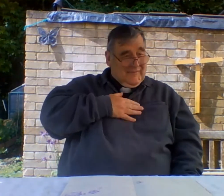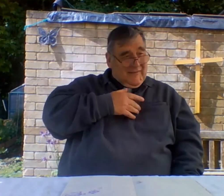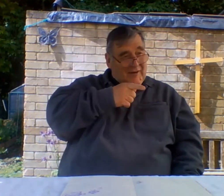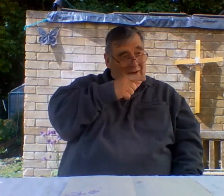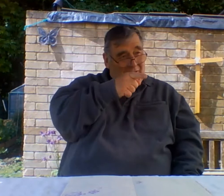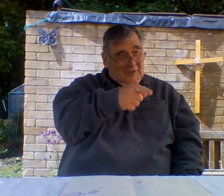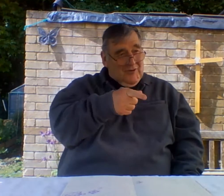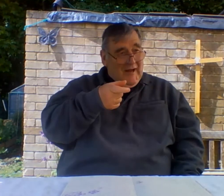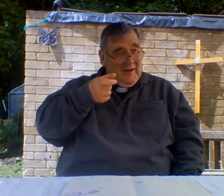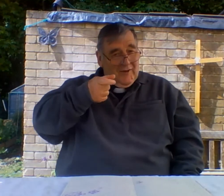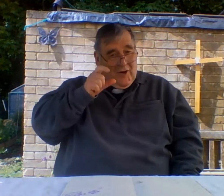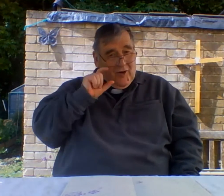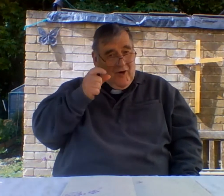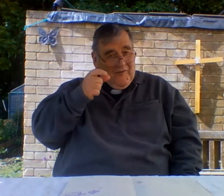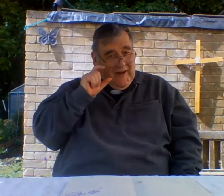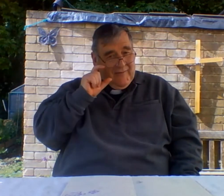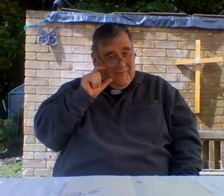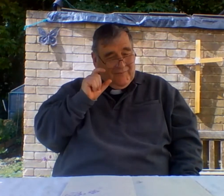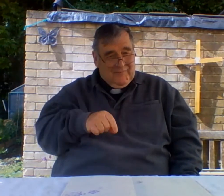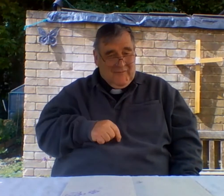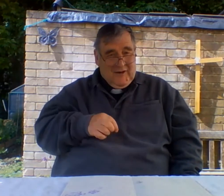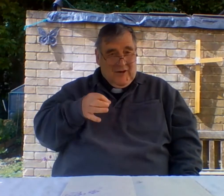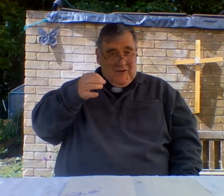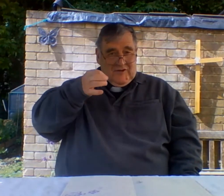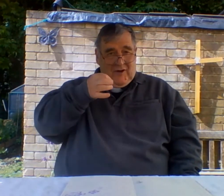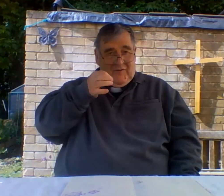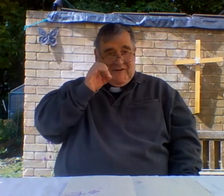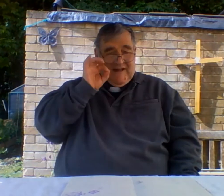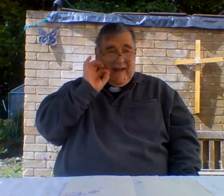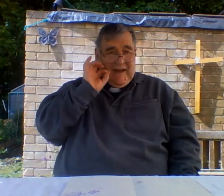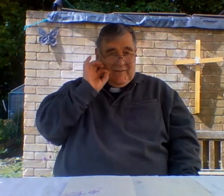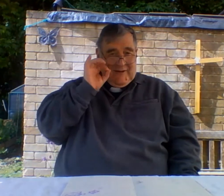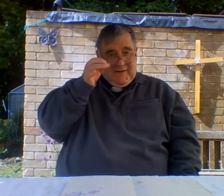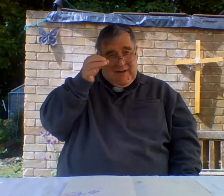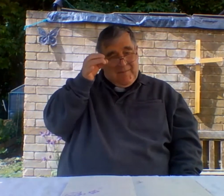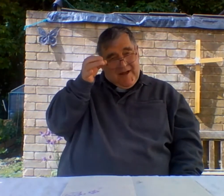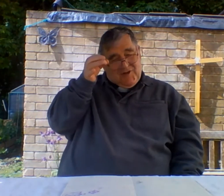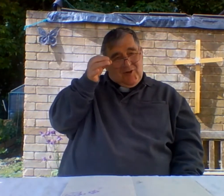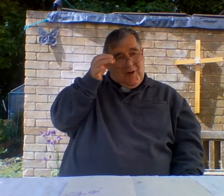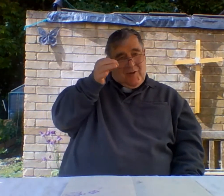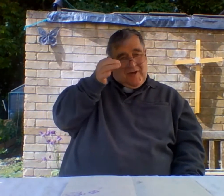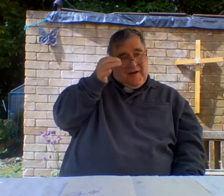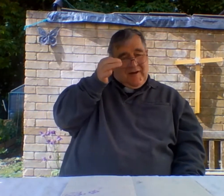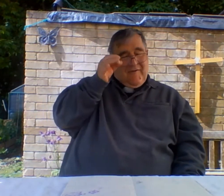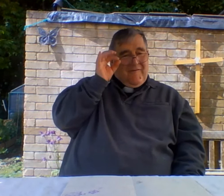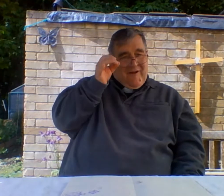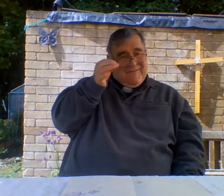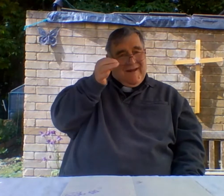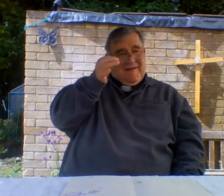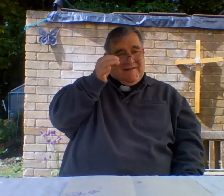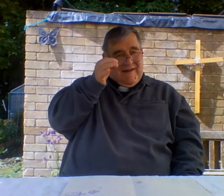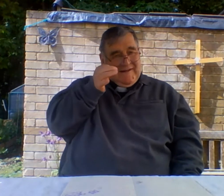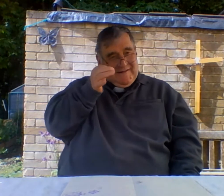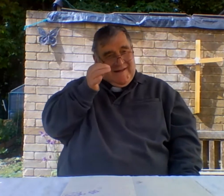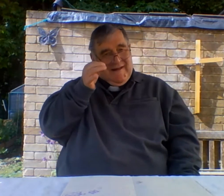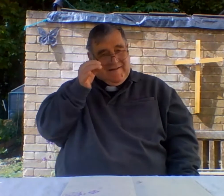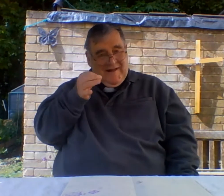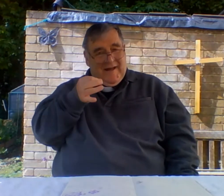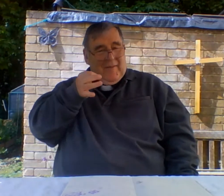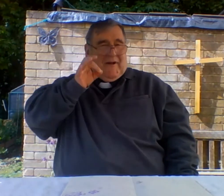Would you like a coffee? So for tea imagine you're holding a very dainty tea cup a